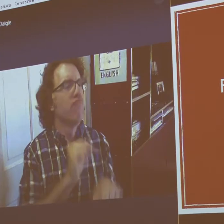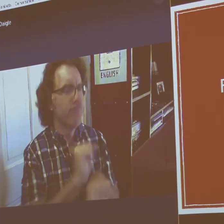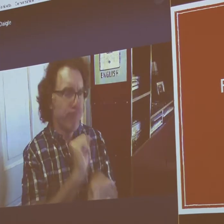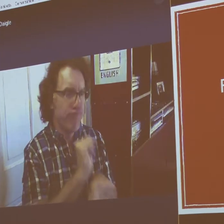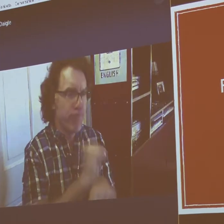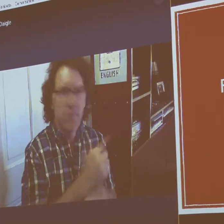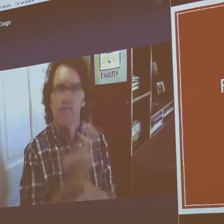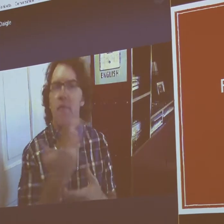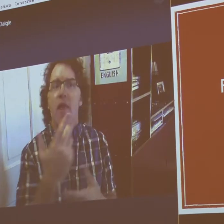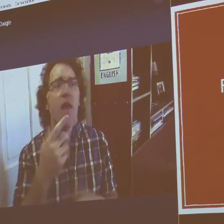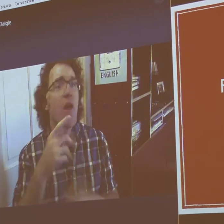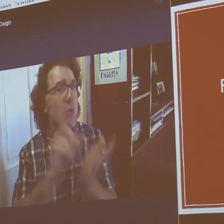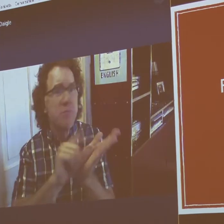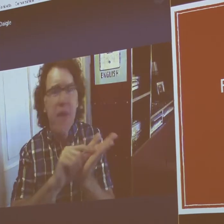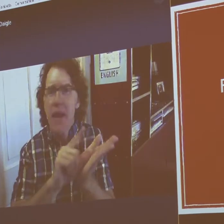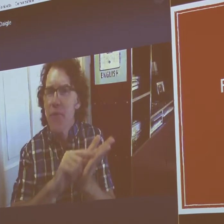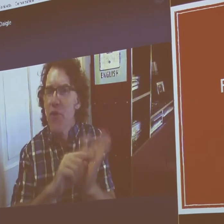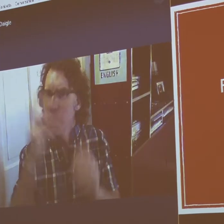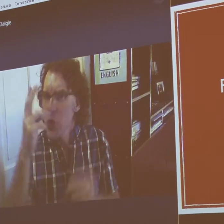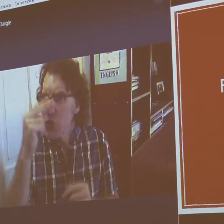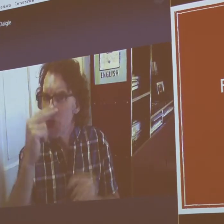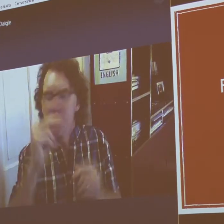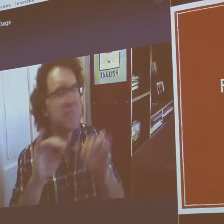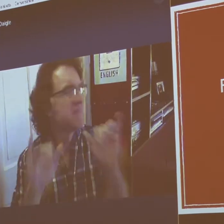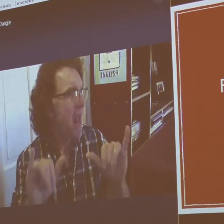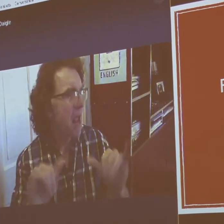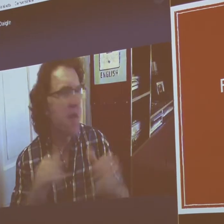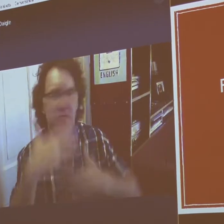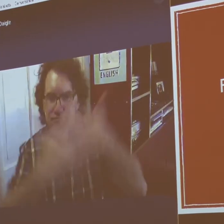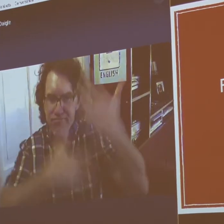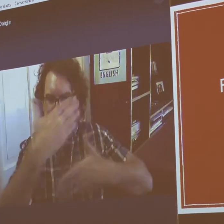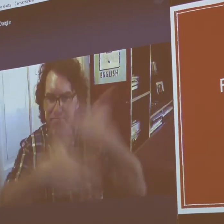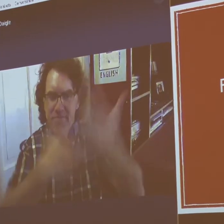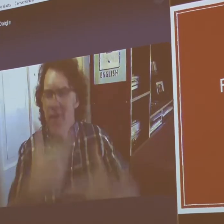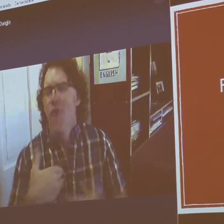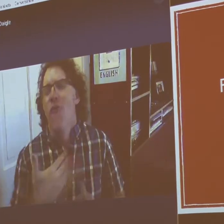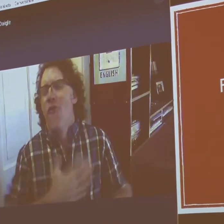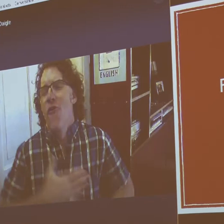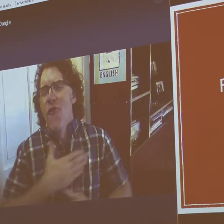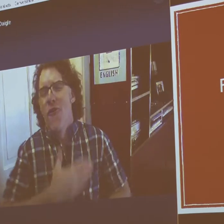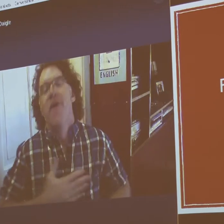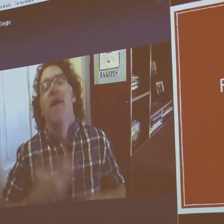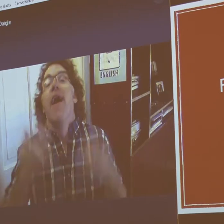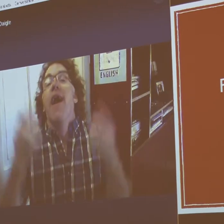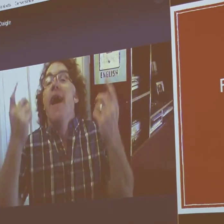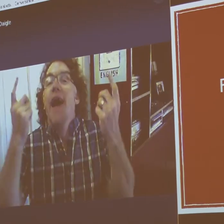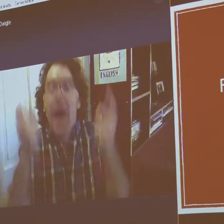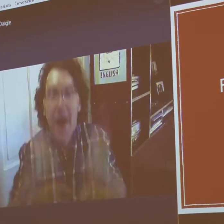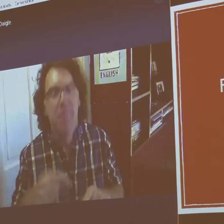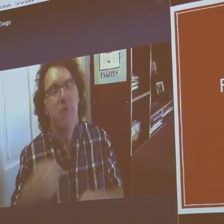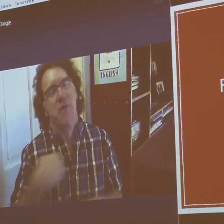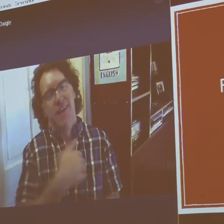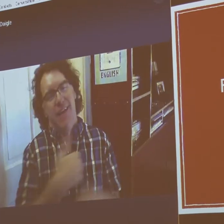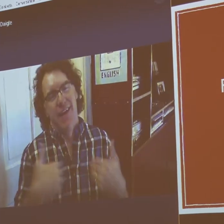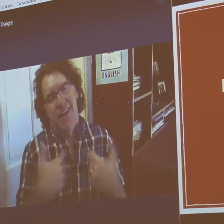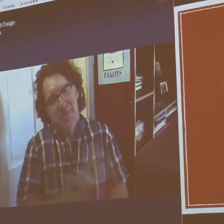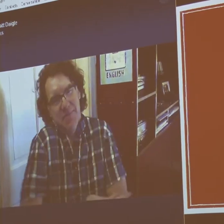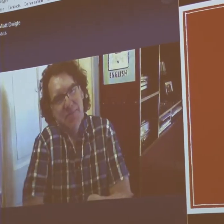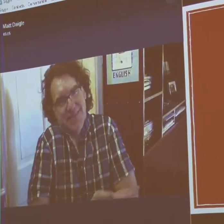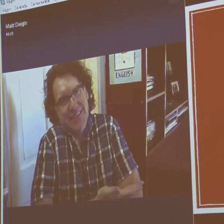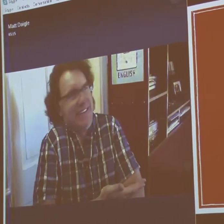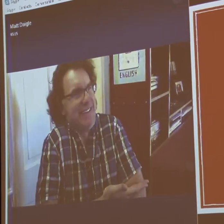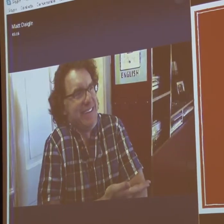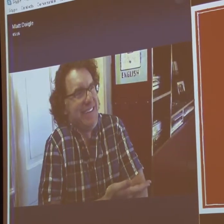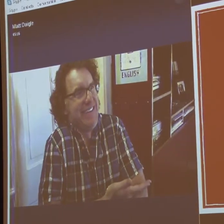services for the deaf. I worked in the newspaper. I enjoyed it tremendously. And